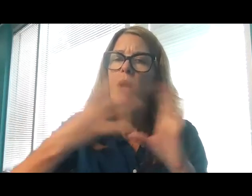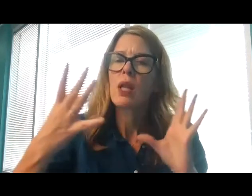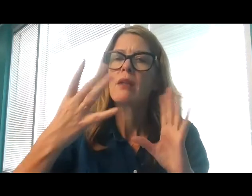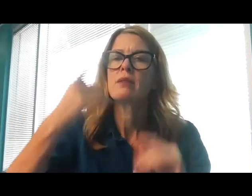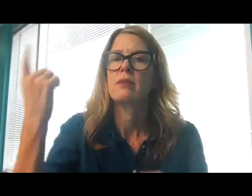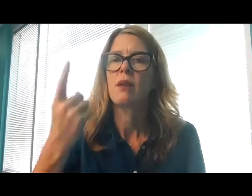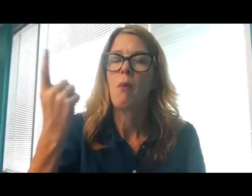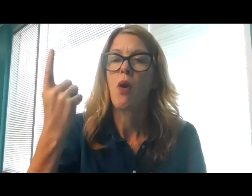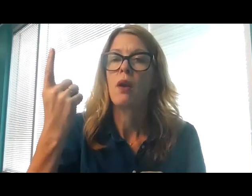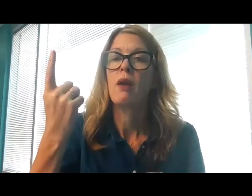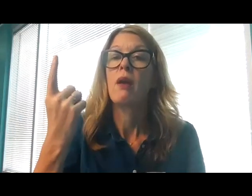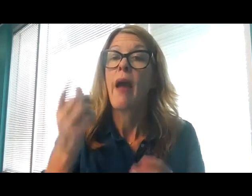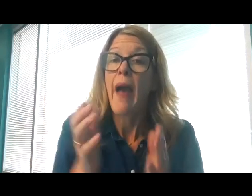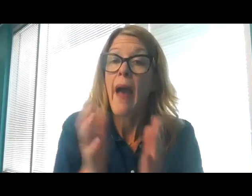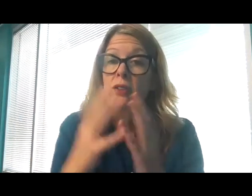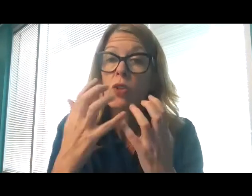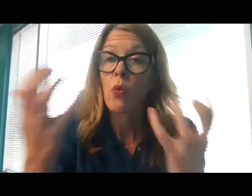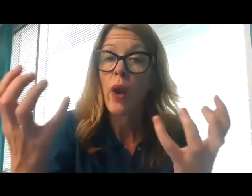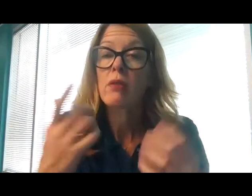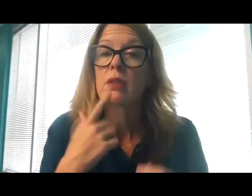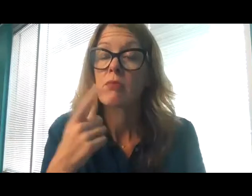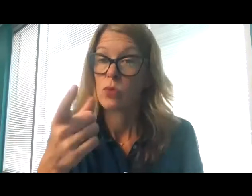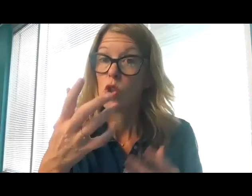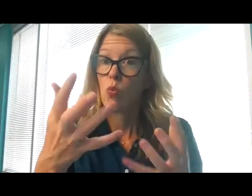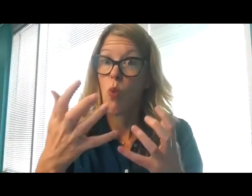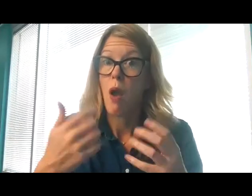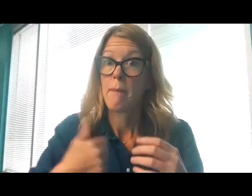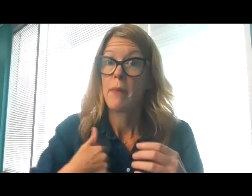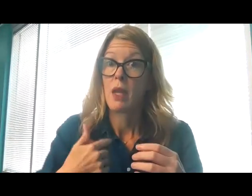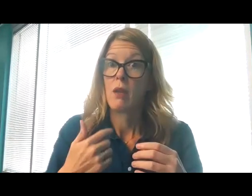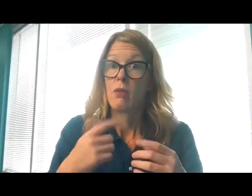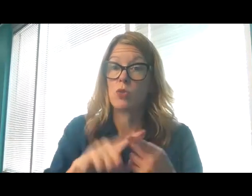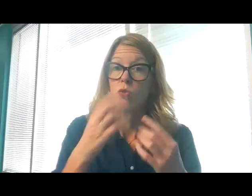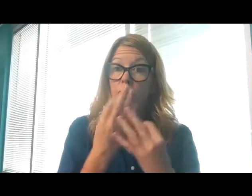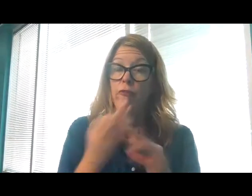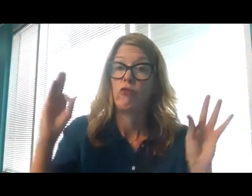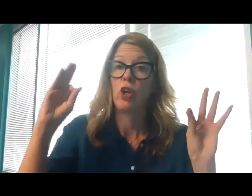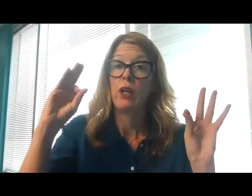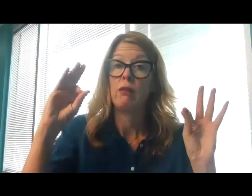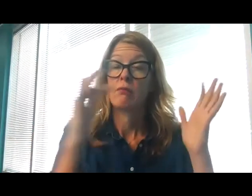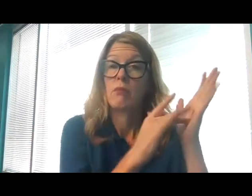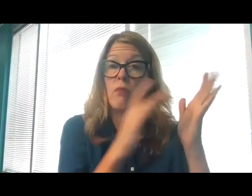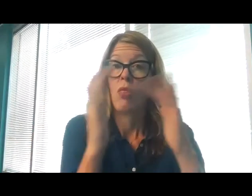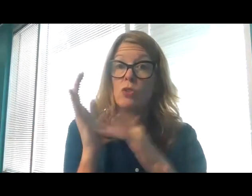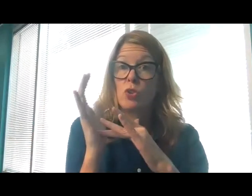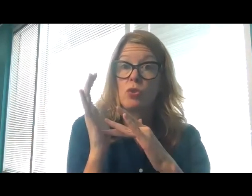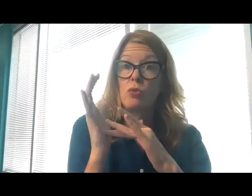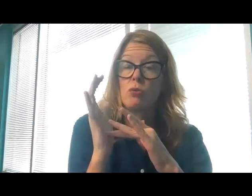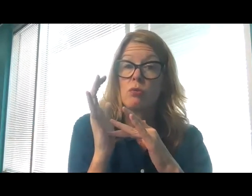the king of the Jews? For he realized that it was out of jealousy that the chief priests had handed him over.